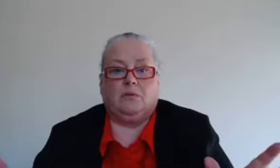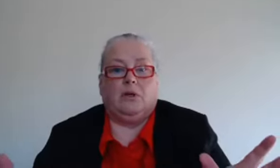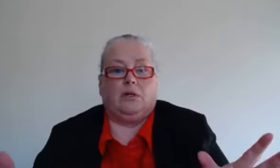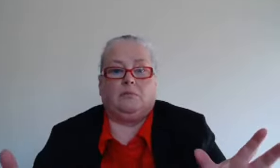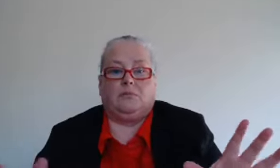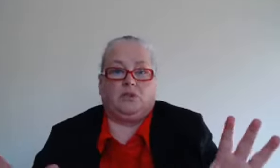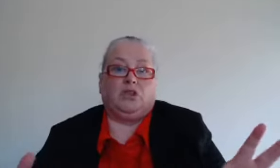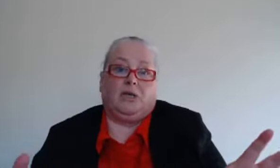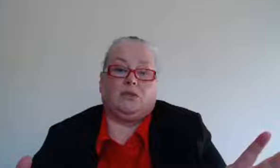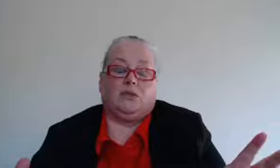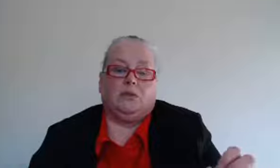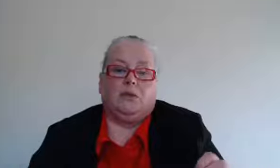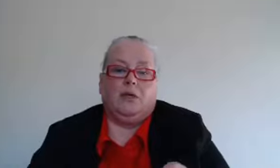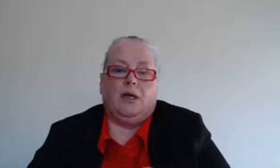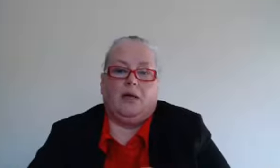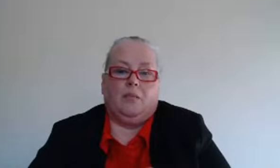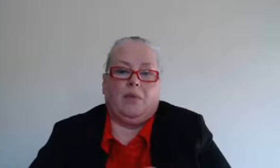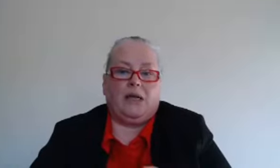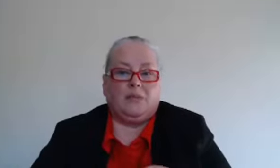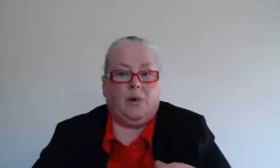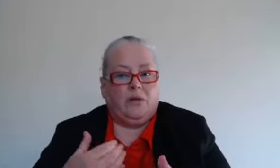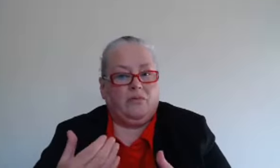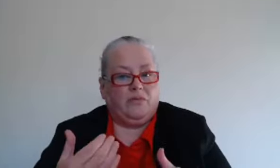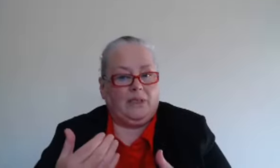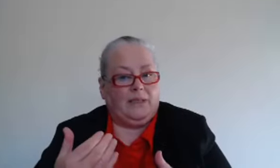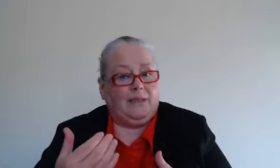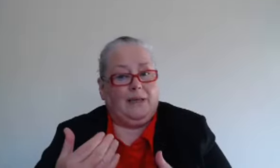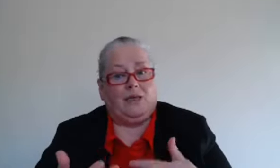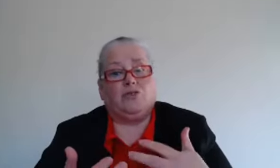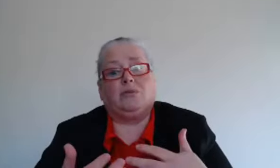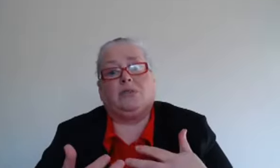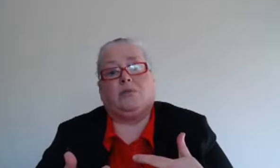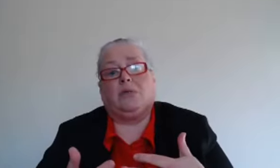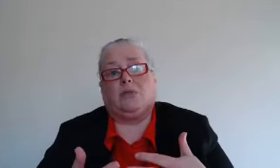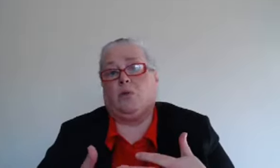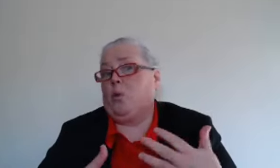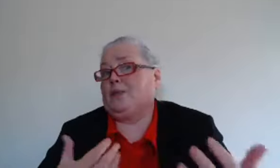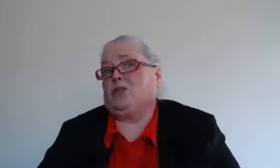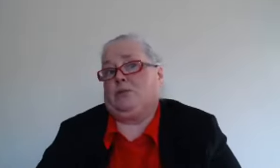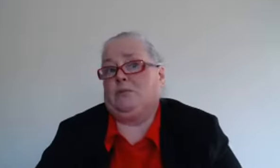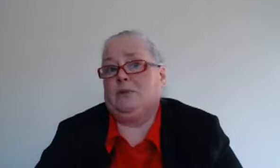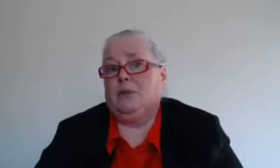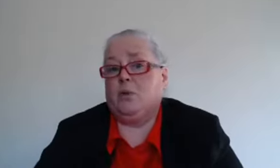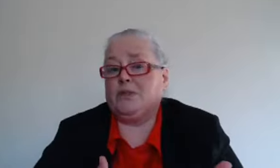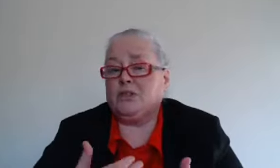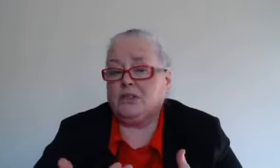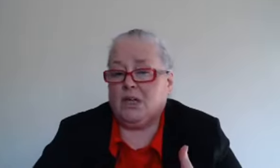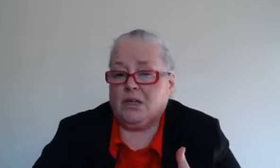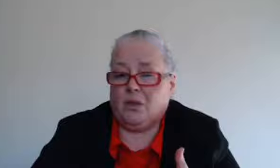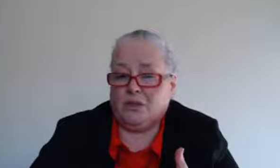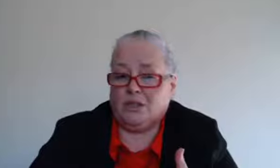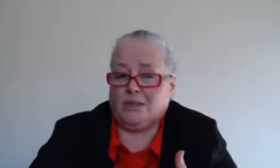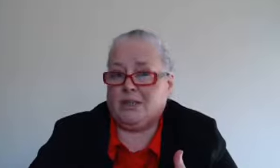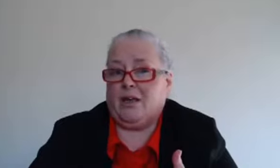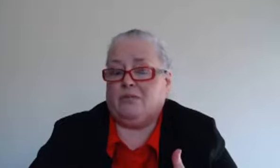to change and it's perfectly natural to also question questions question ourselves